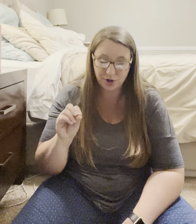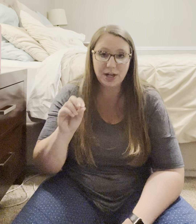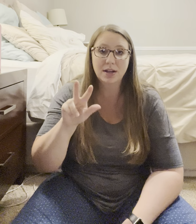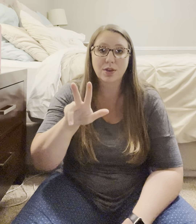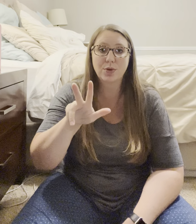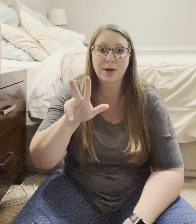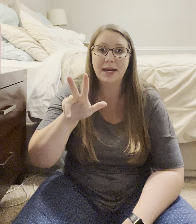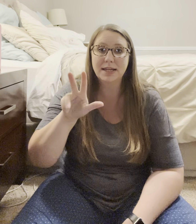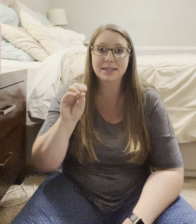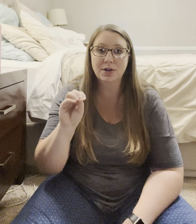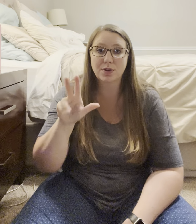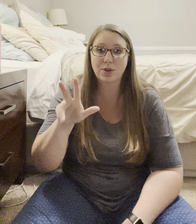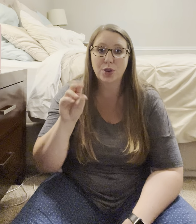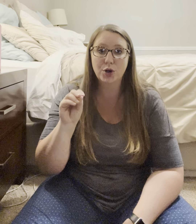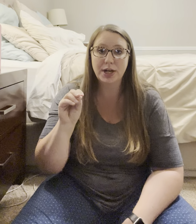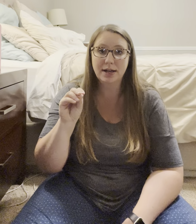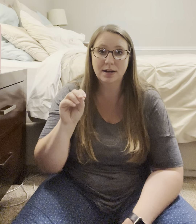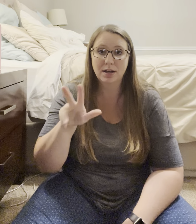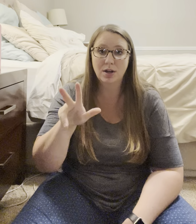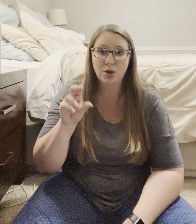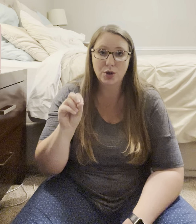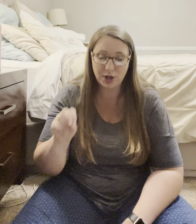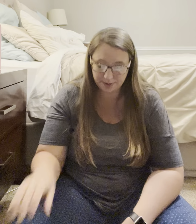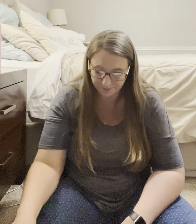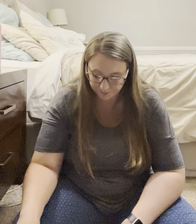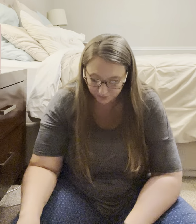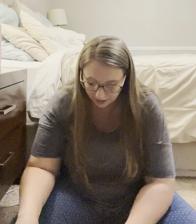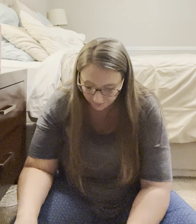30. 30. 30. 30. 30. Okay.